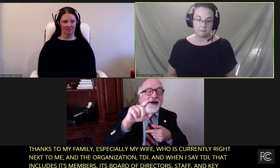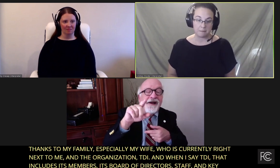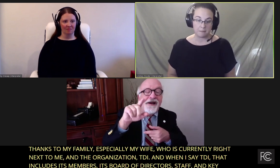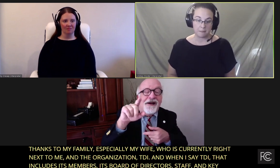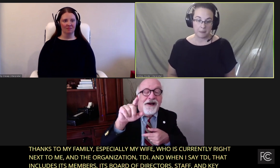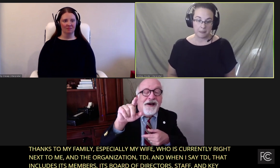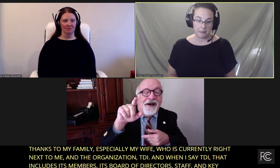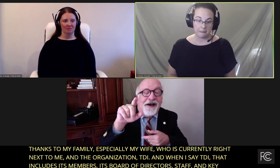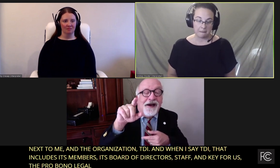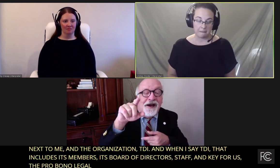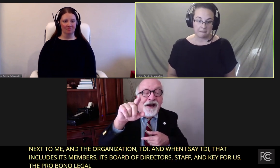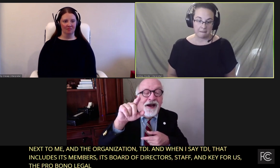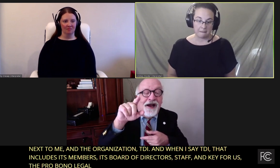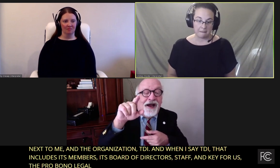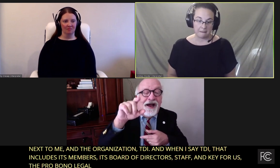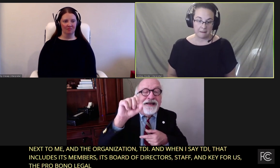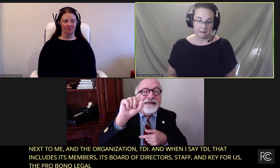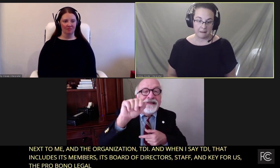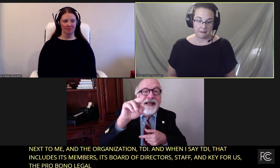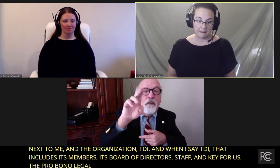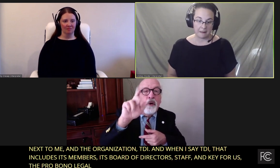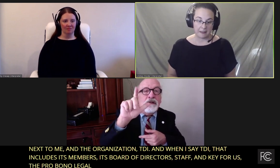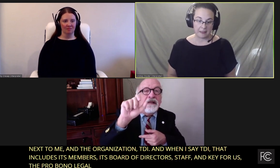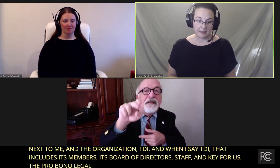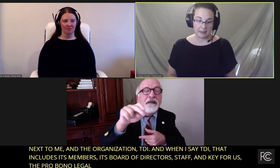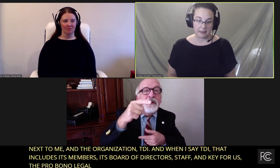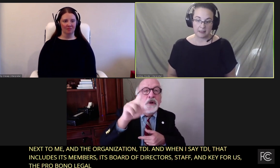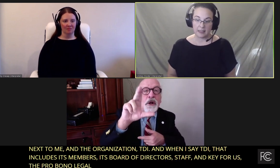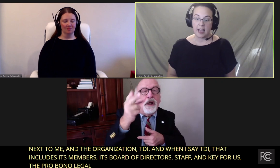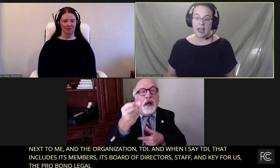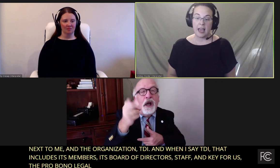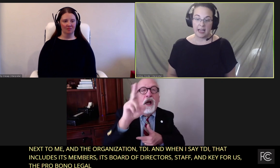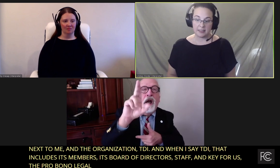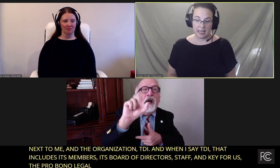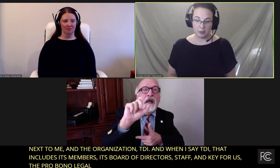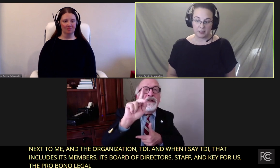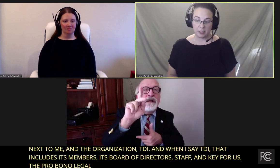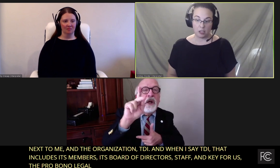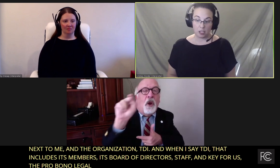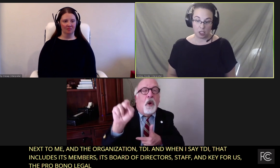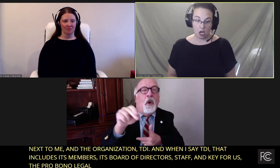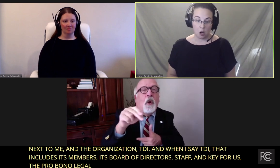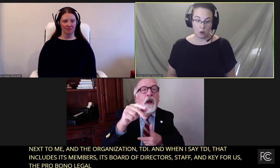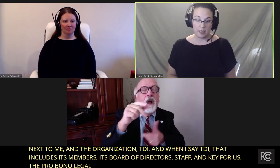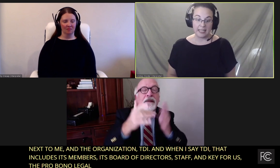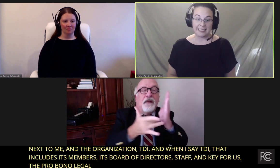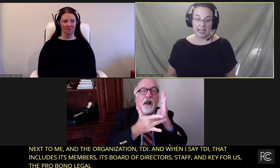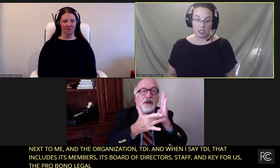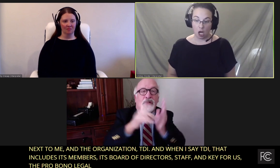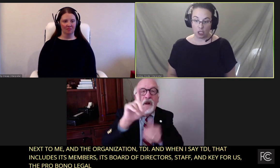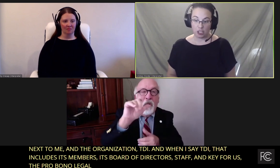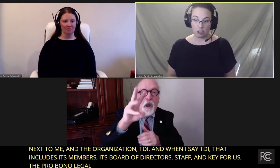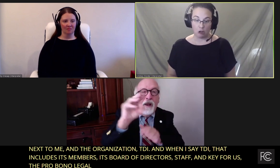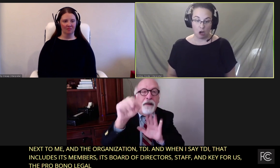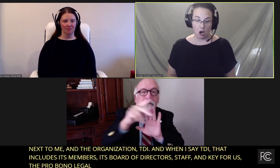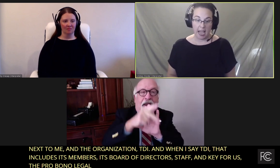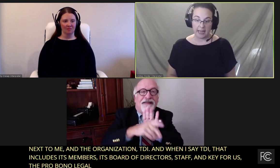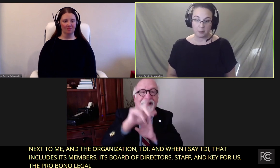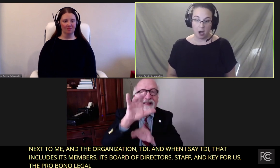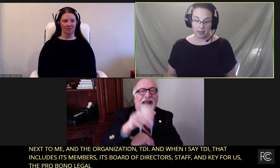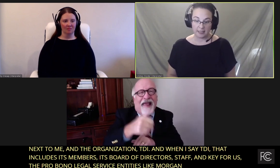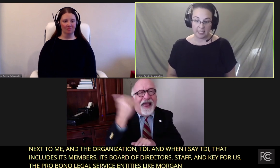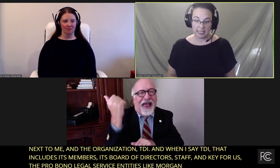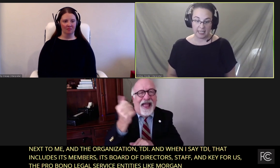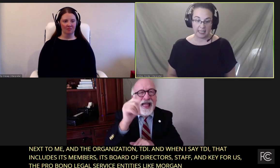and Samuelson-Glushko Technology, Law